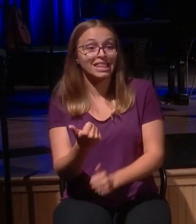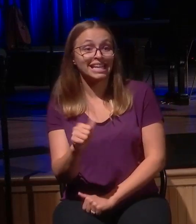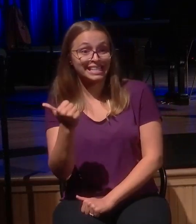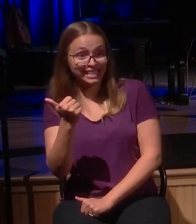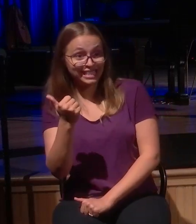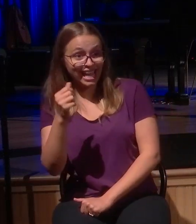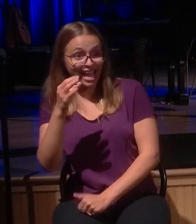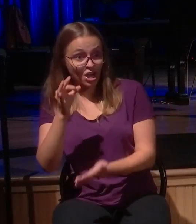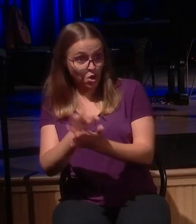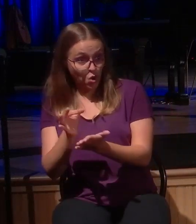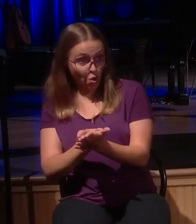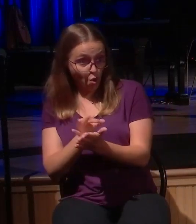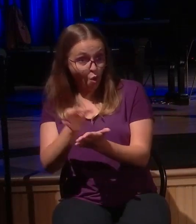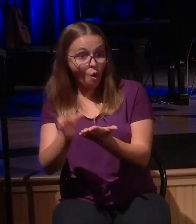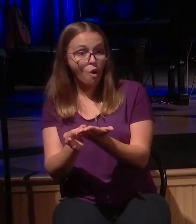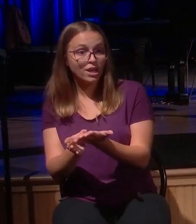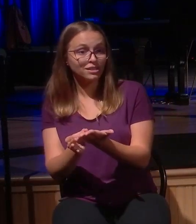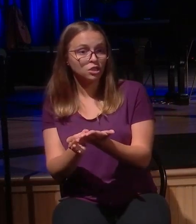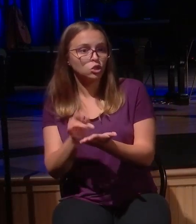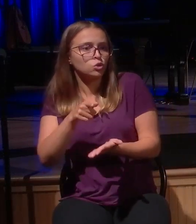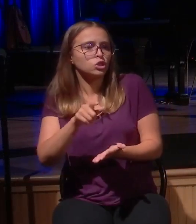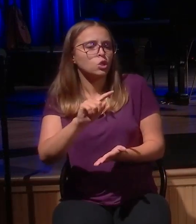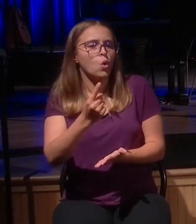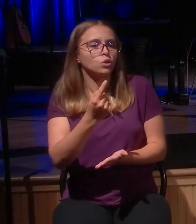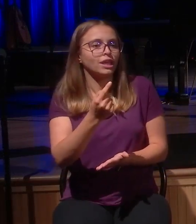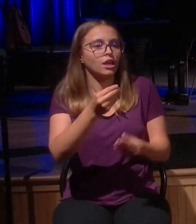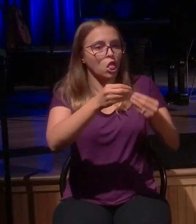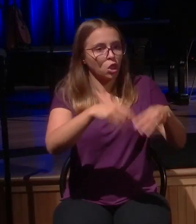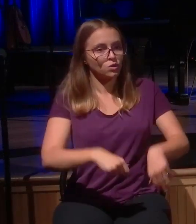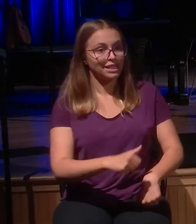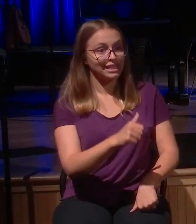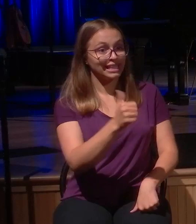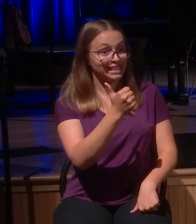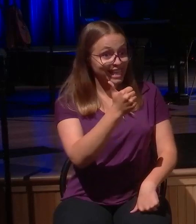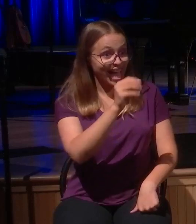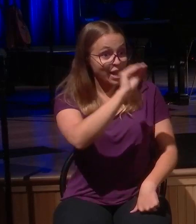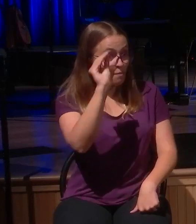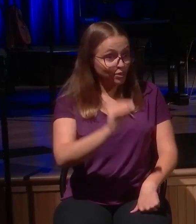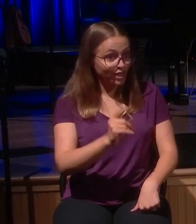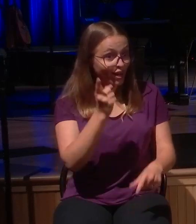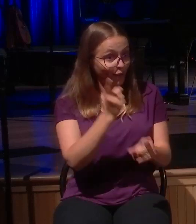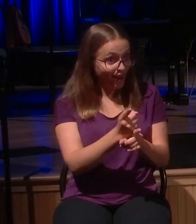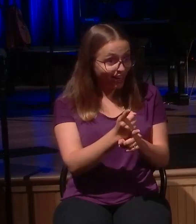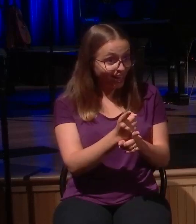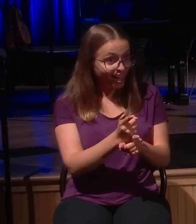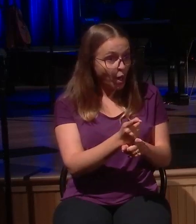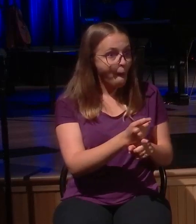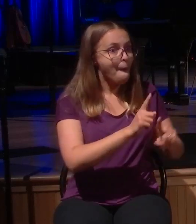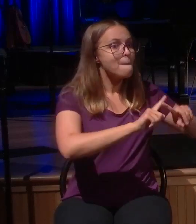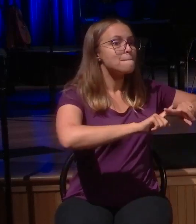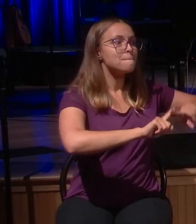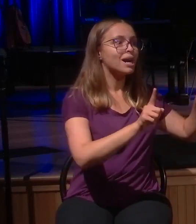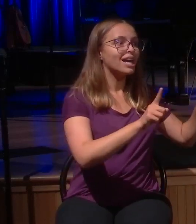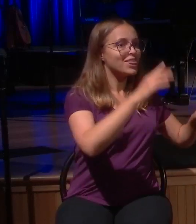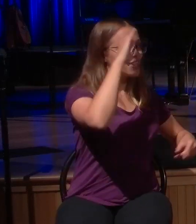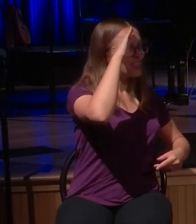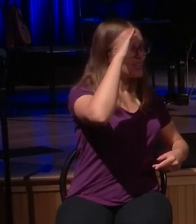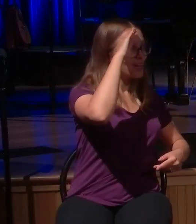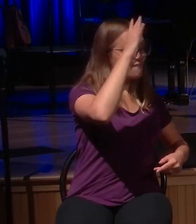the father who has how many, two sons, he loses one, which means he loses 50% of his lineage. But what we